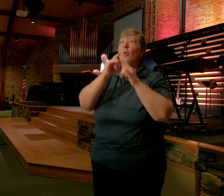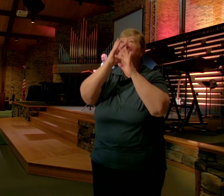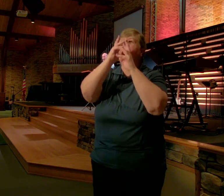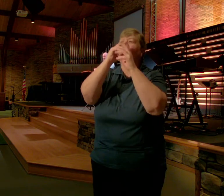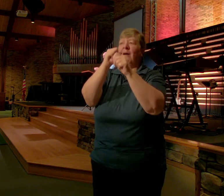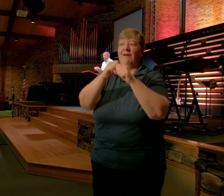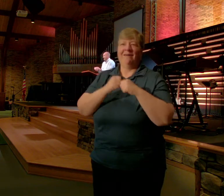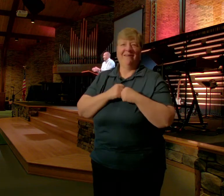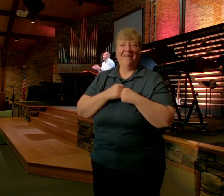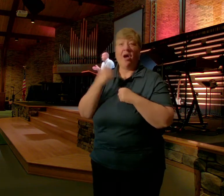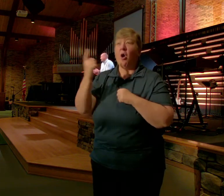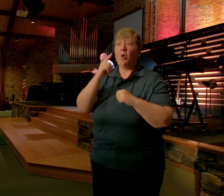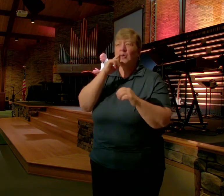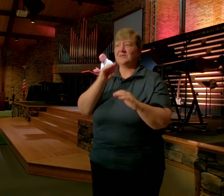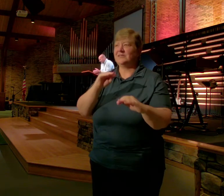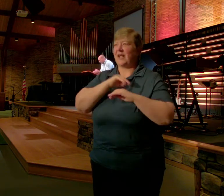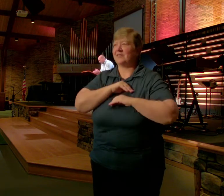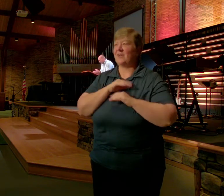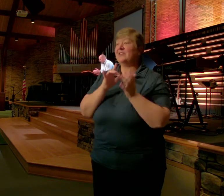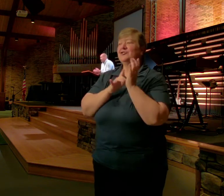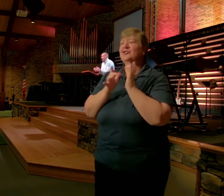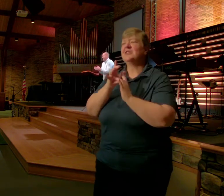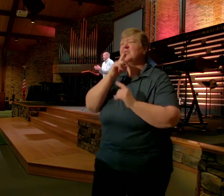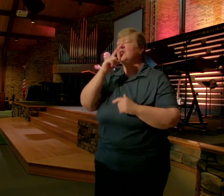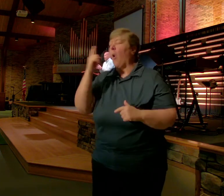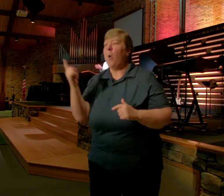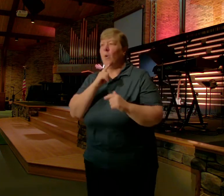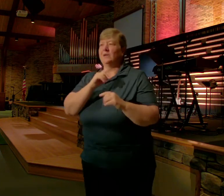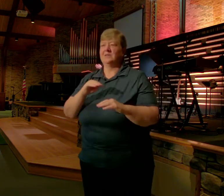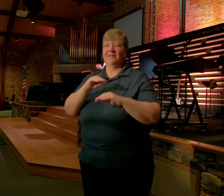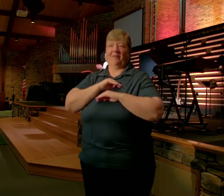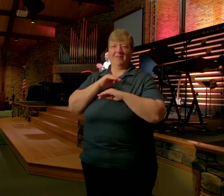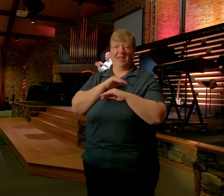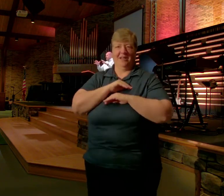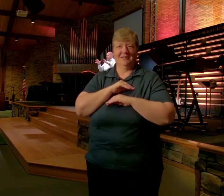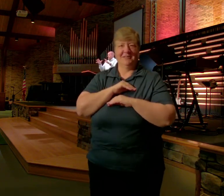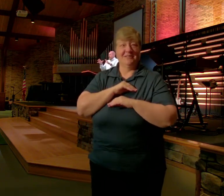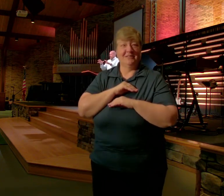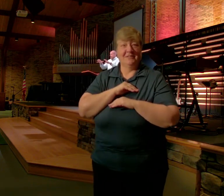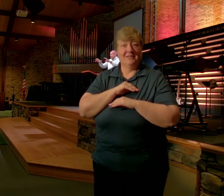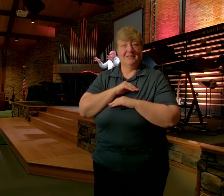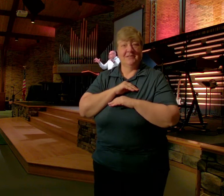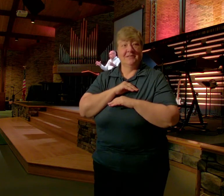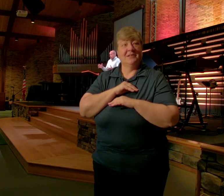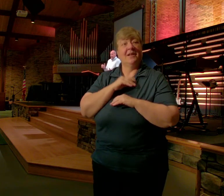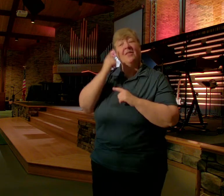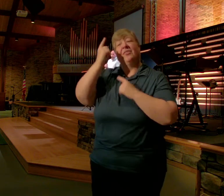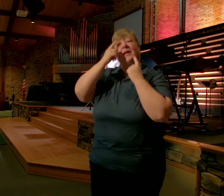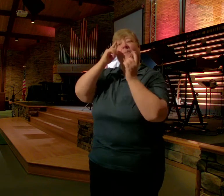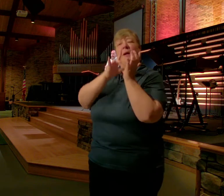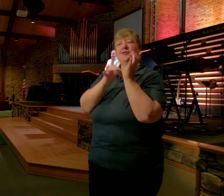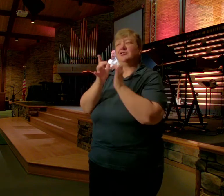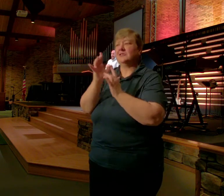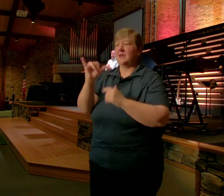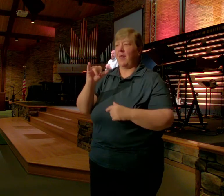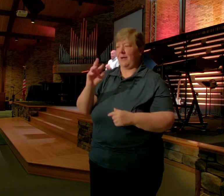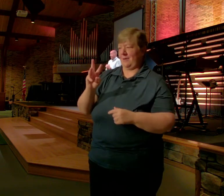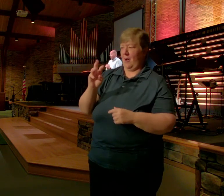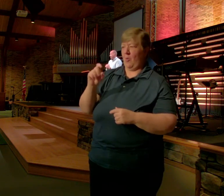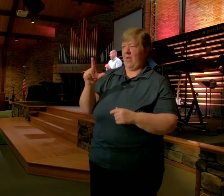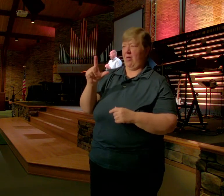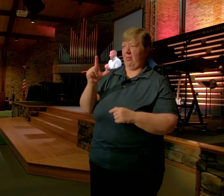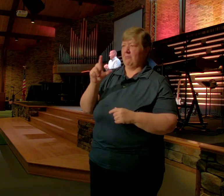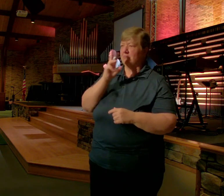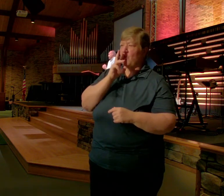ever Satisfying Jesus Is ever Fulfilling Think of Jesus Like a well Right